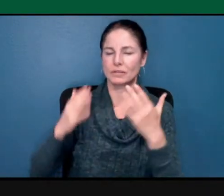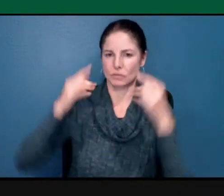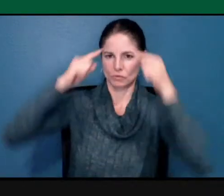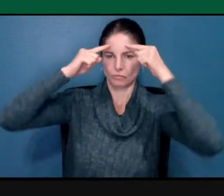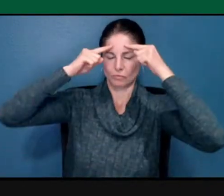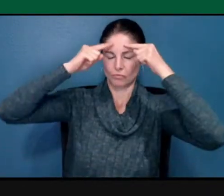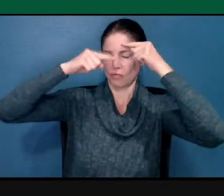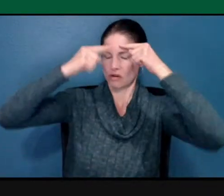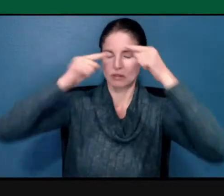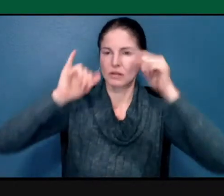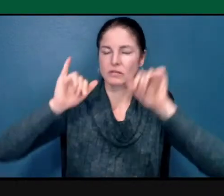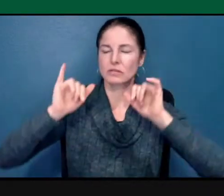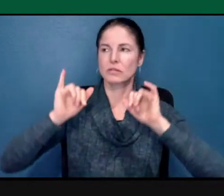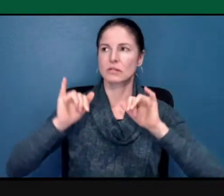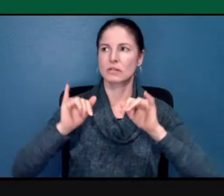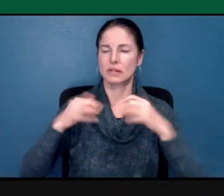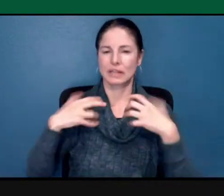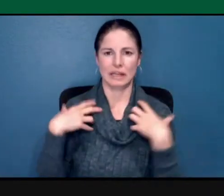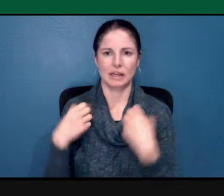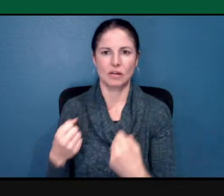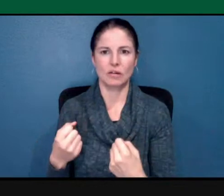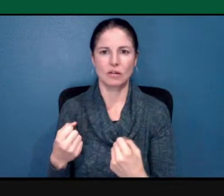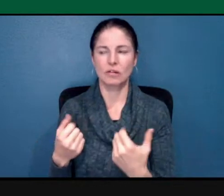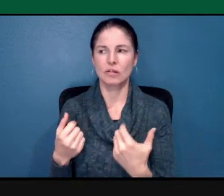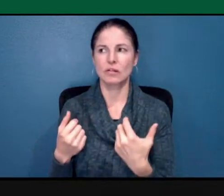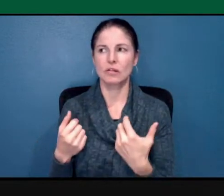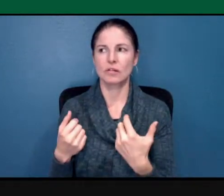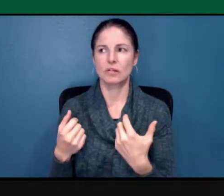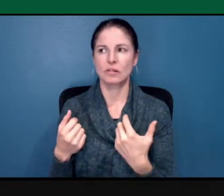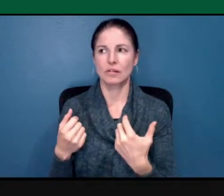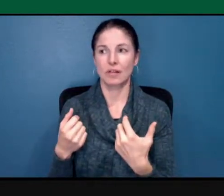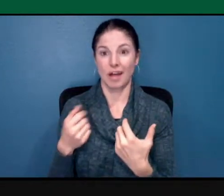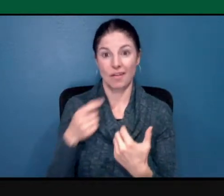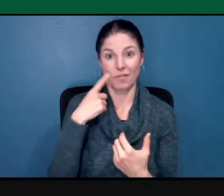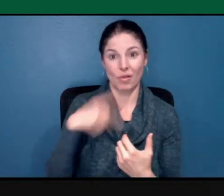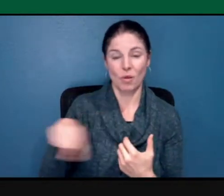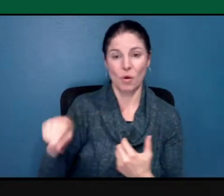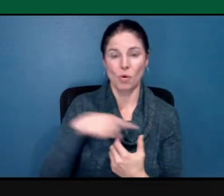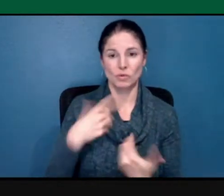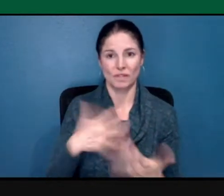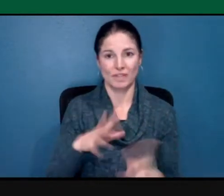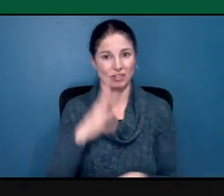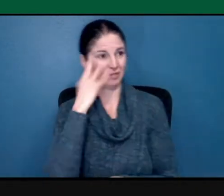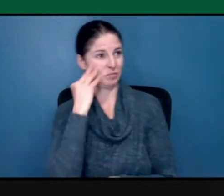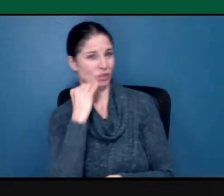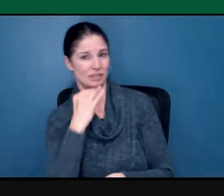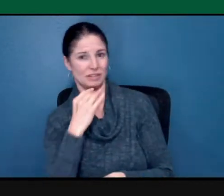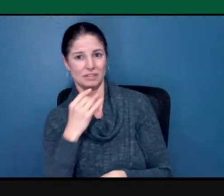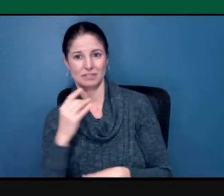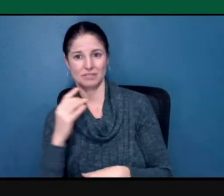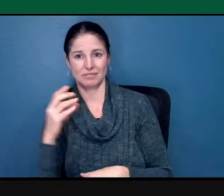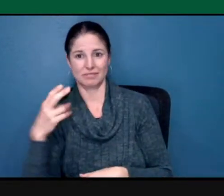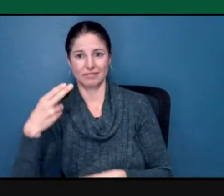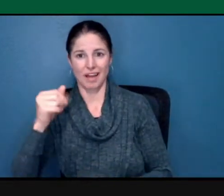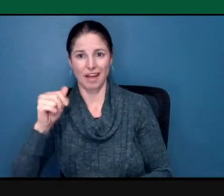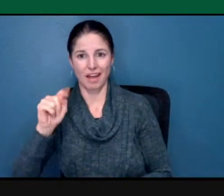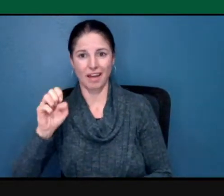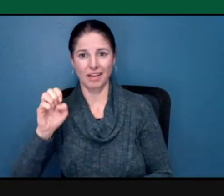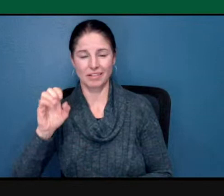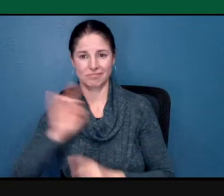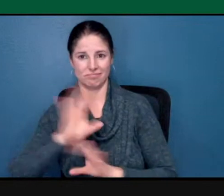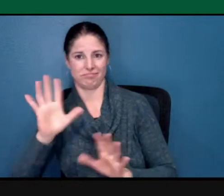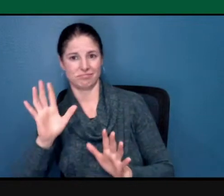those that experience acts of hate, such as the ones that have occurred on and around this campus.